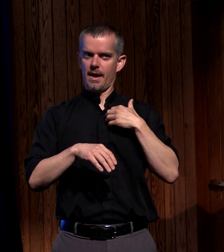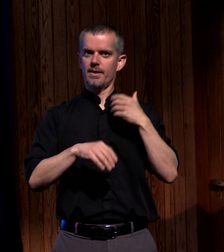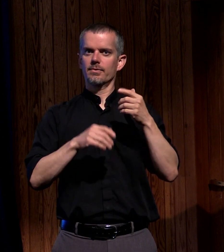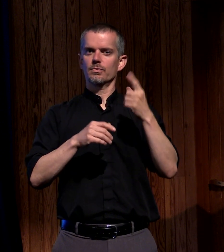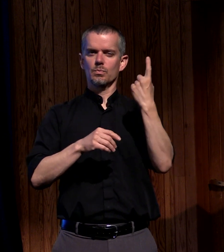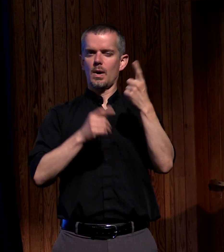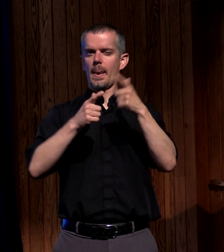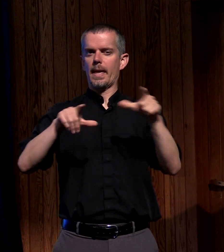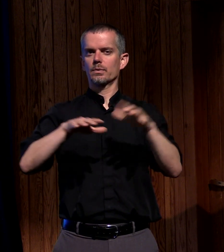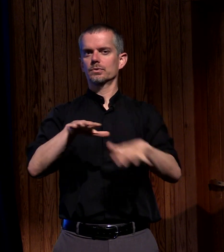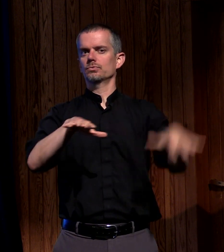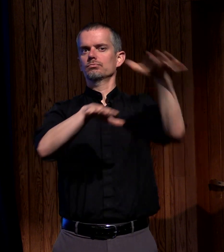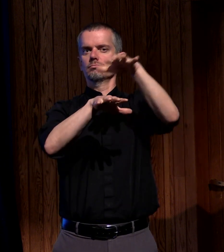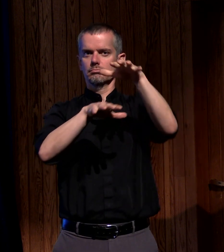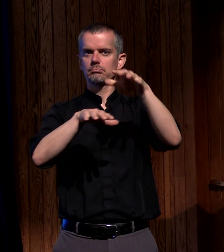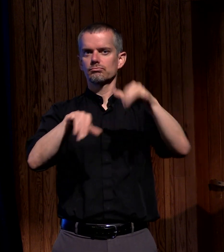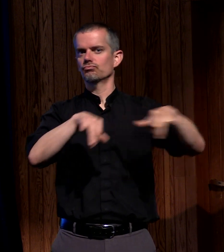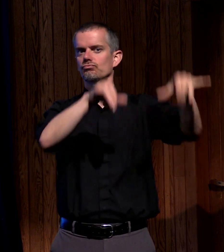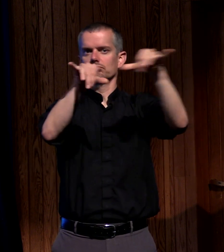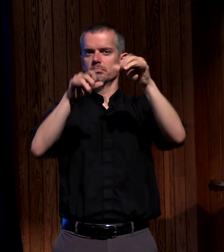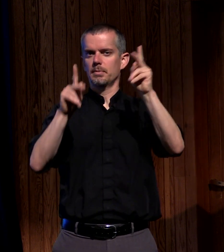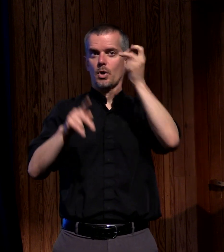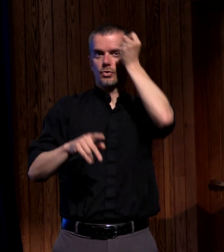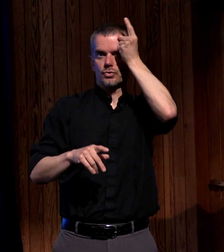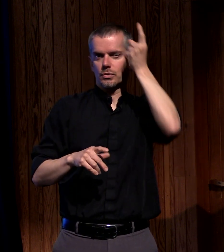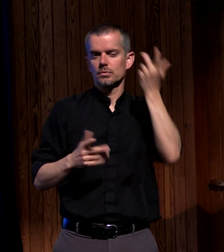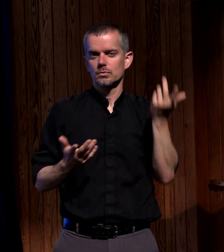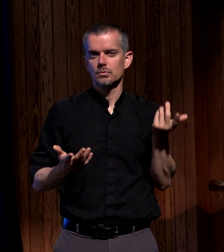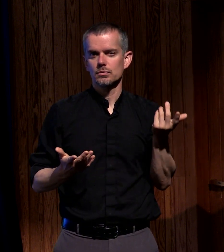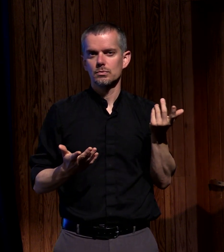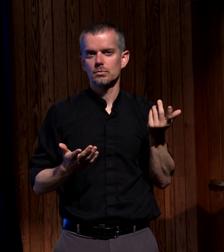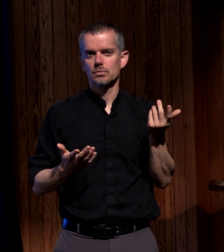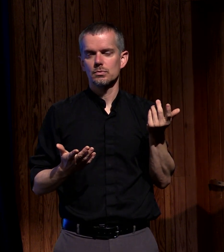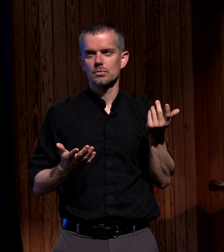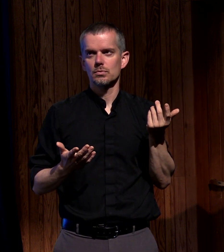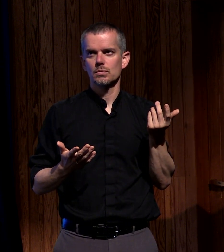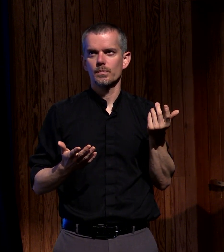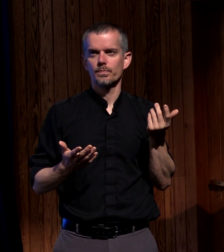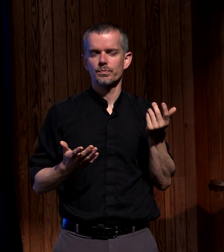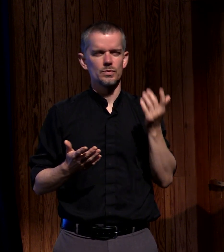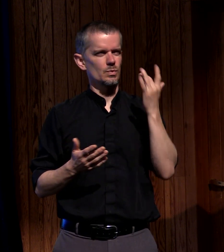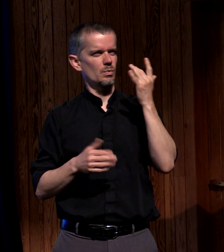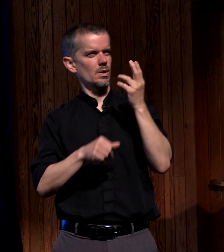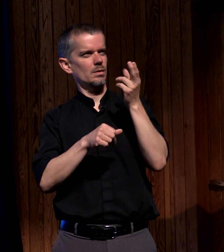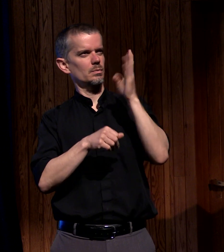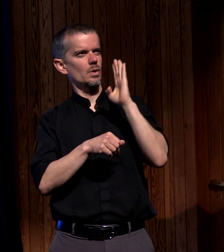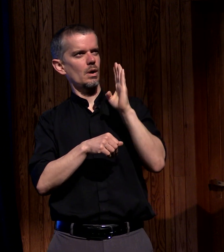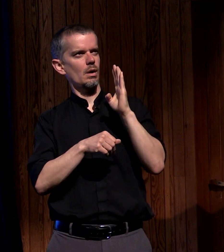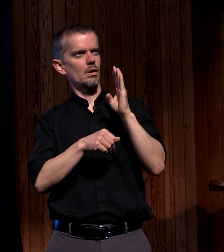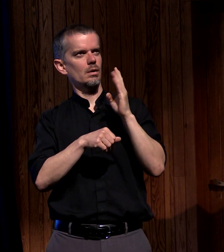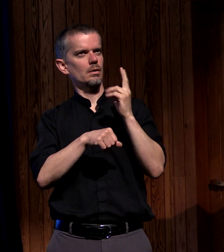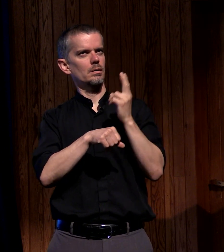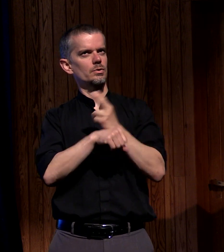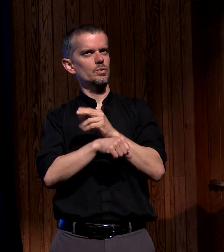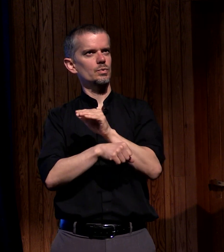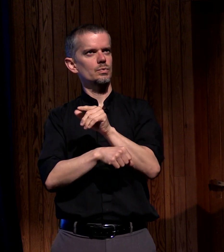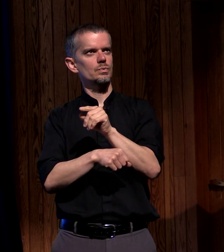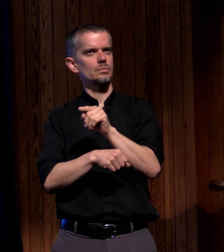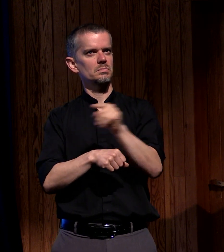so why did God fall and speak in all these different languages I think part of the reason